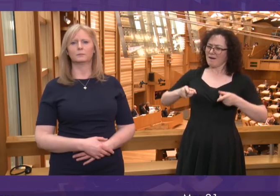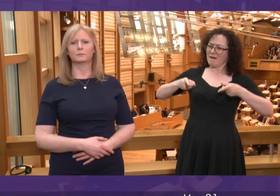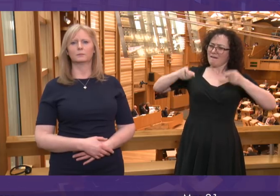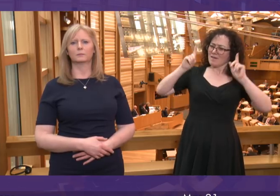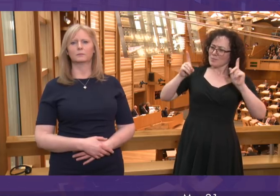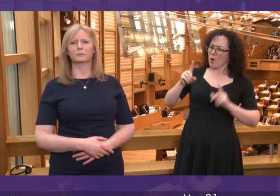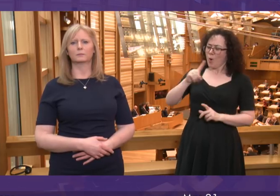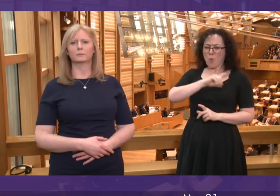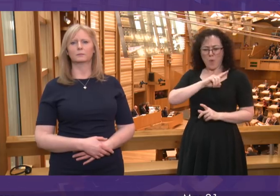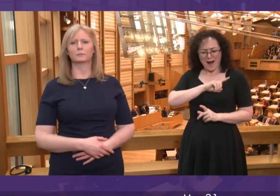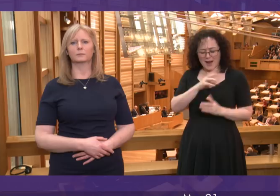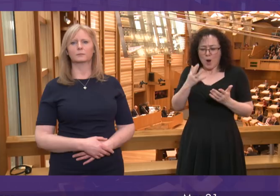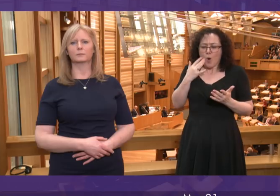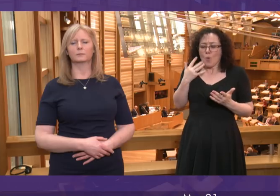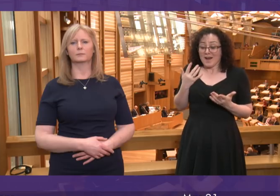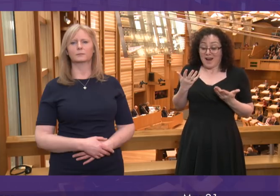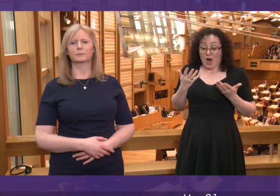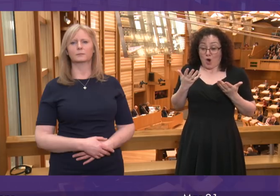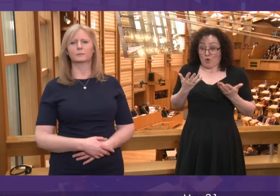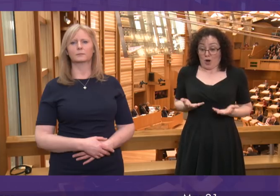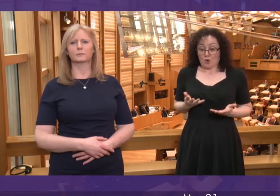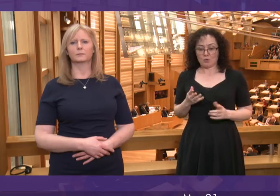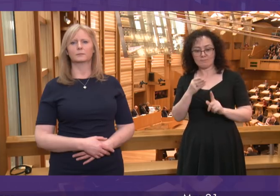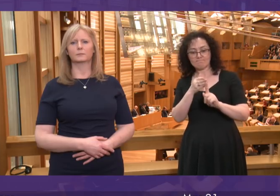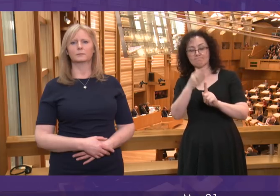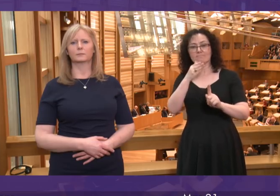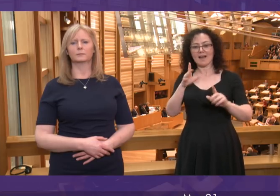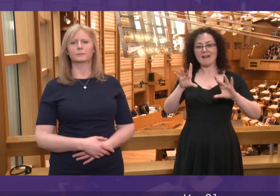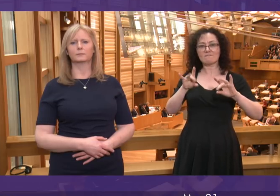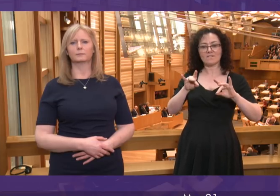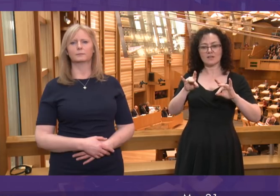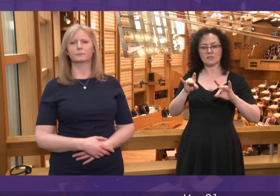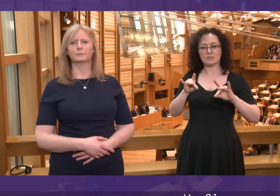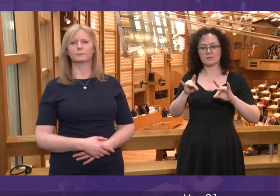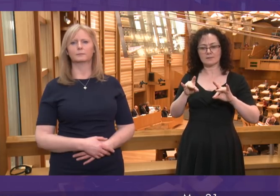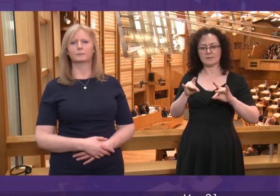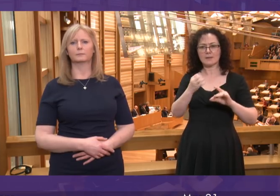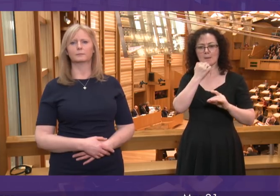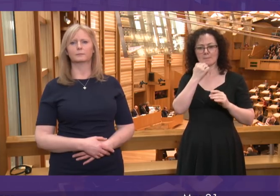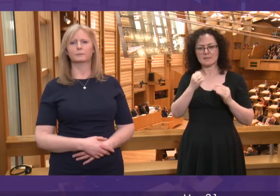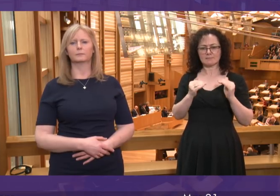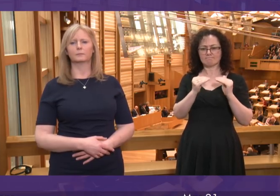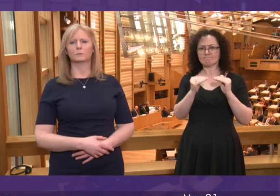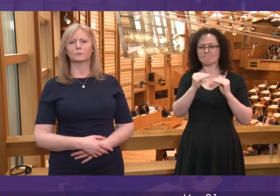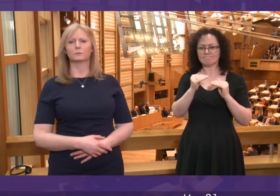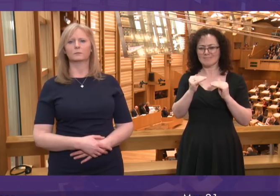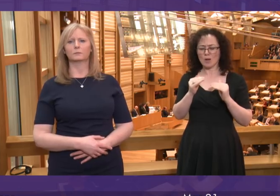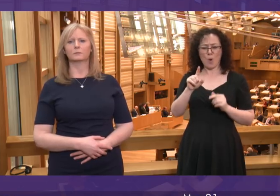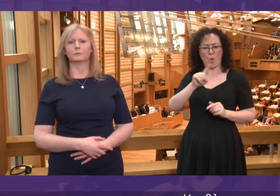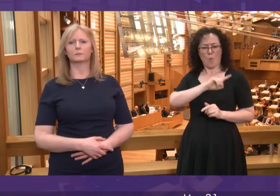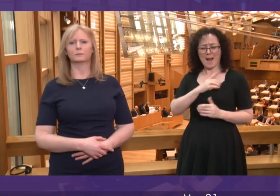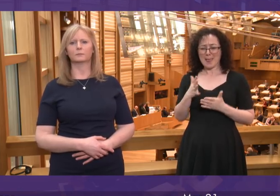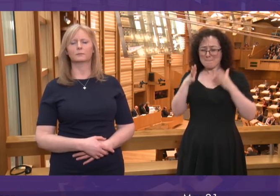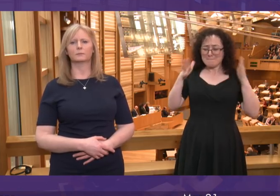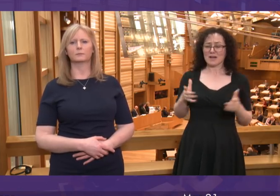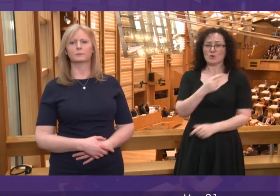point when it is facing a rise in infection outbreaks, is Scotland's biggest hospital employing